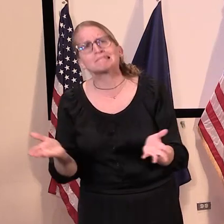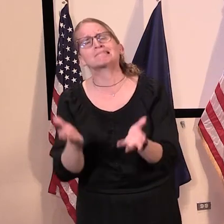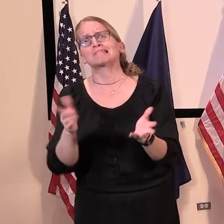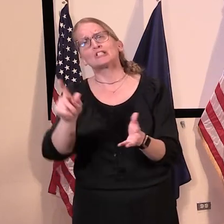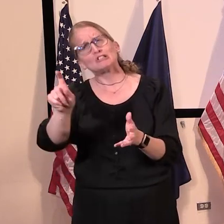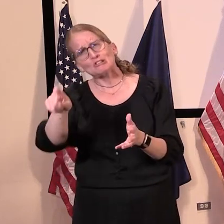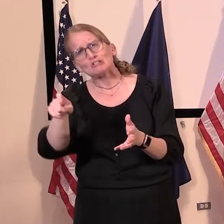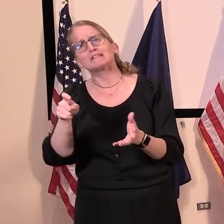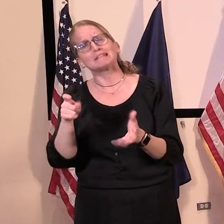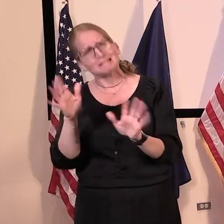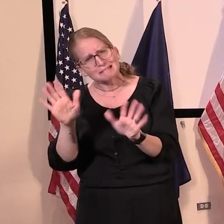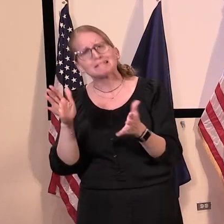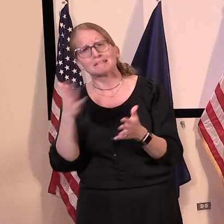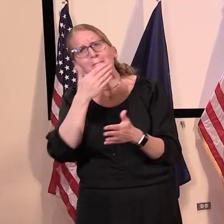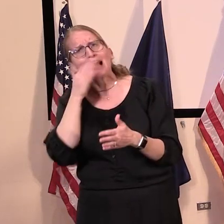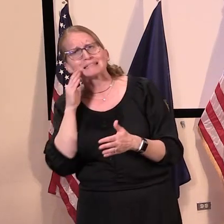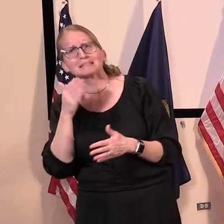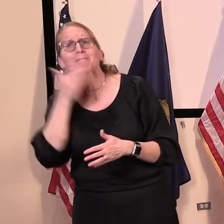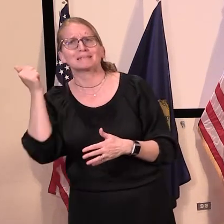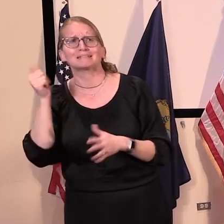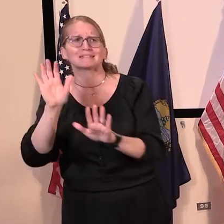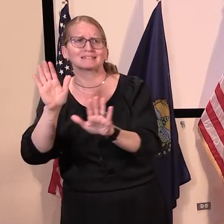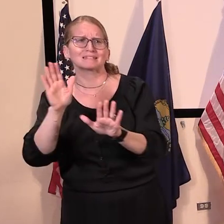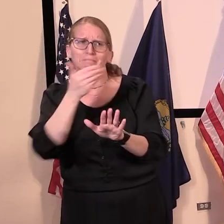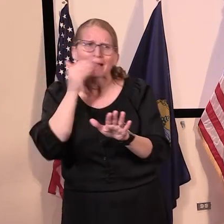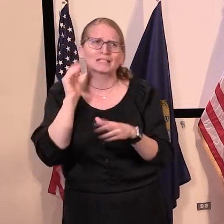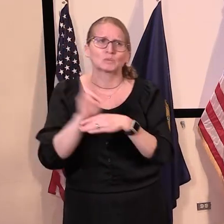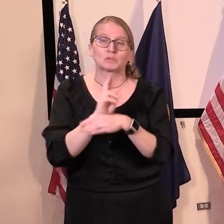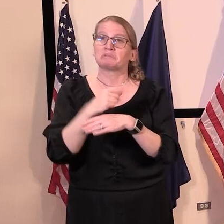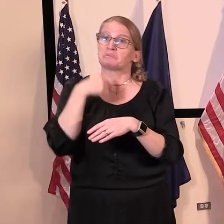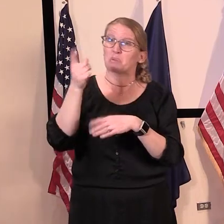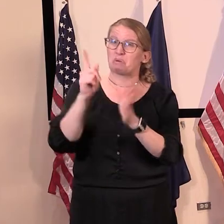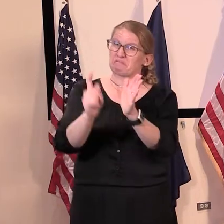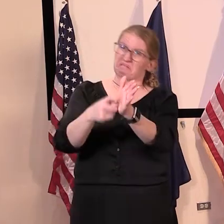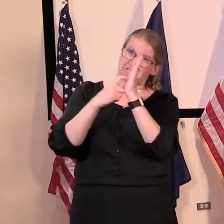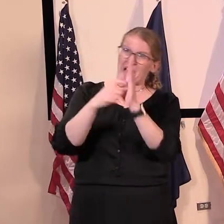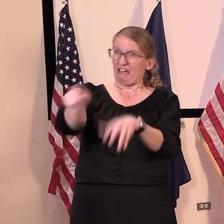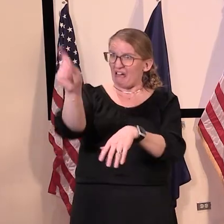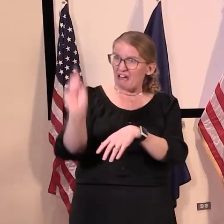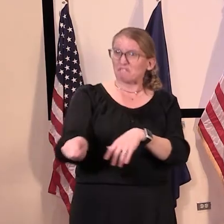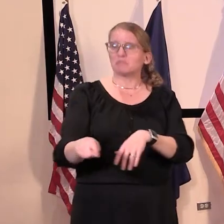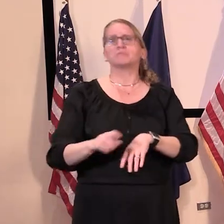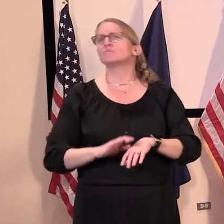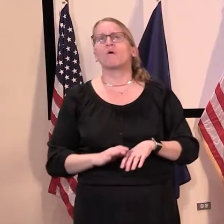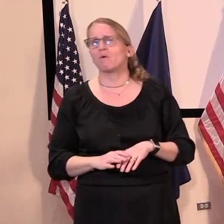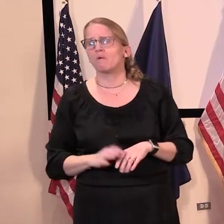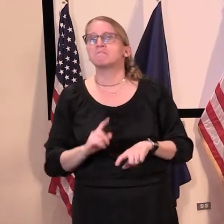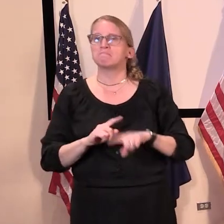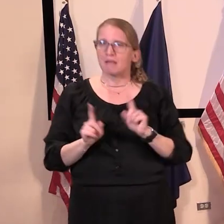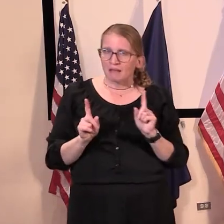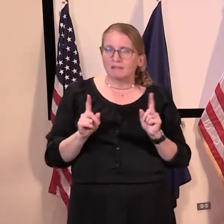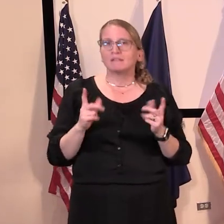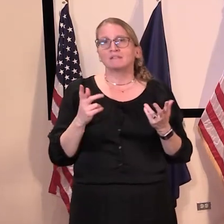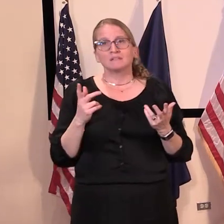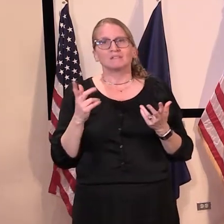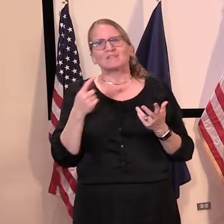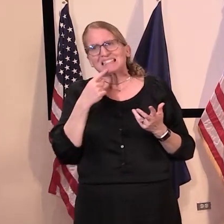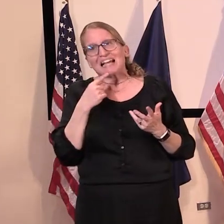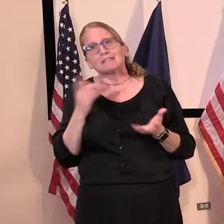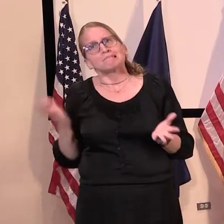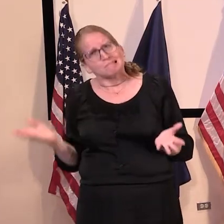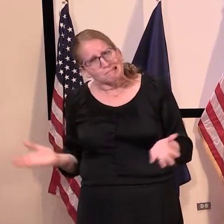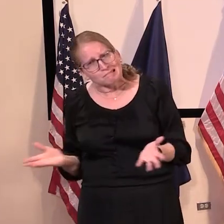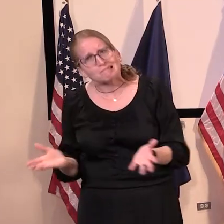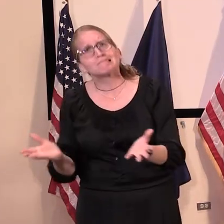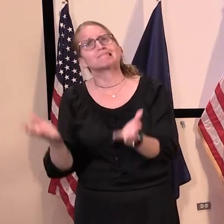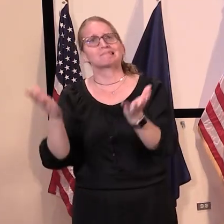we hope that, um, employers, uh, obviously employees are going to, uh, be required, uh, but we are not